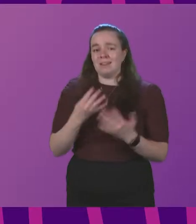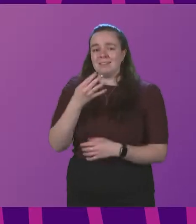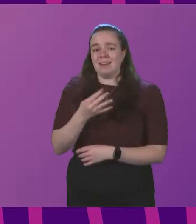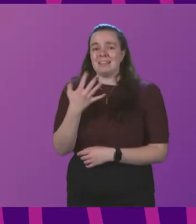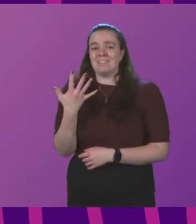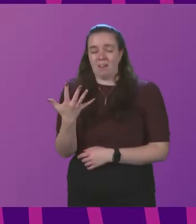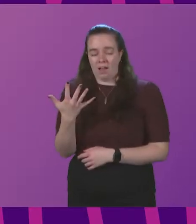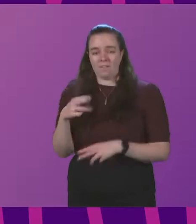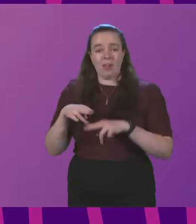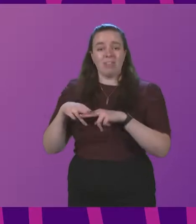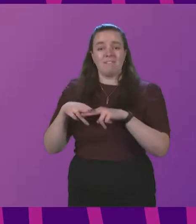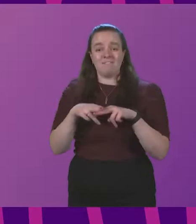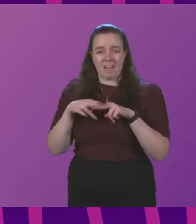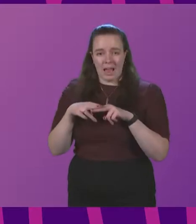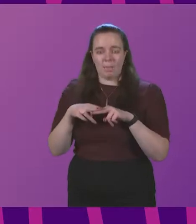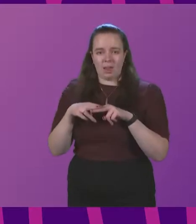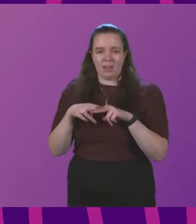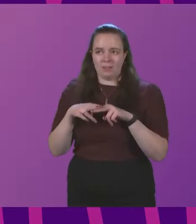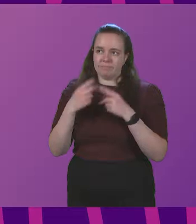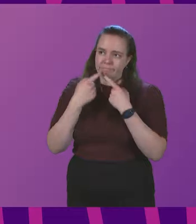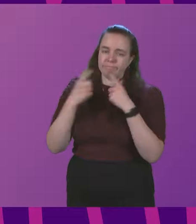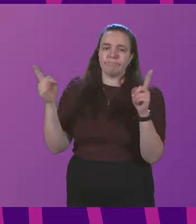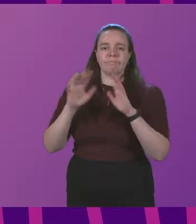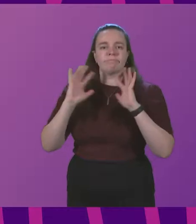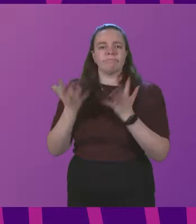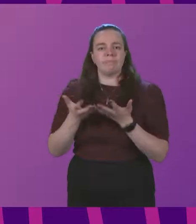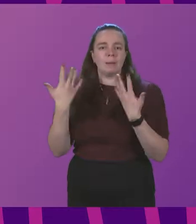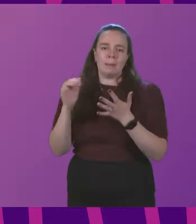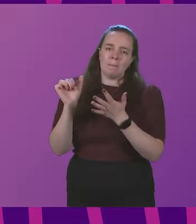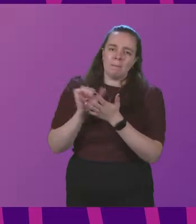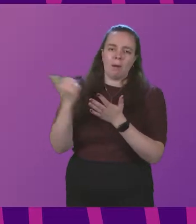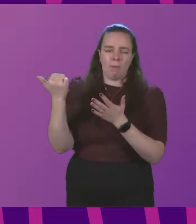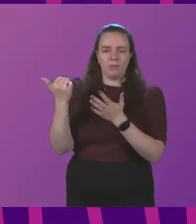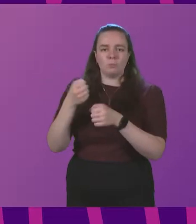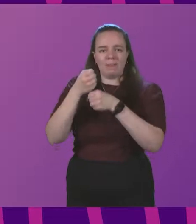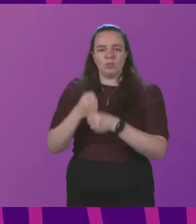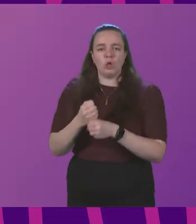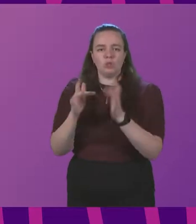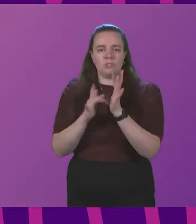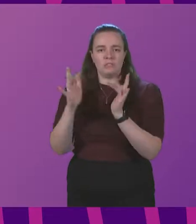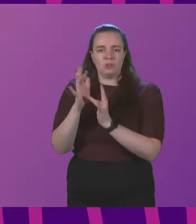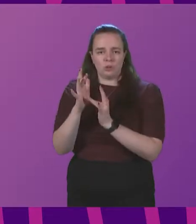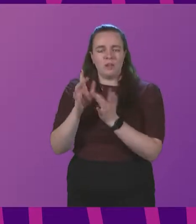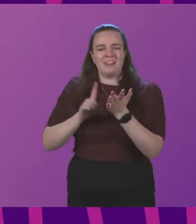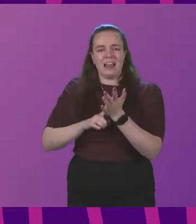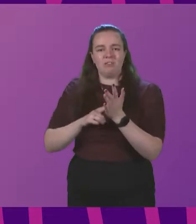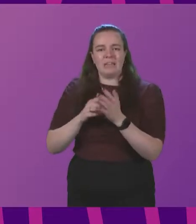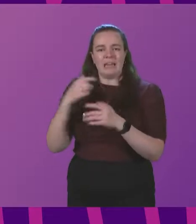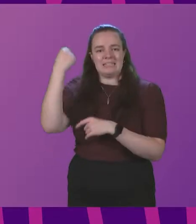the family, a proclamation to the world, was published by the Church of Jesus Christ of Latter-day Saints.